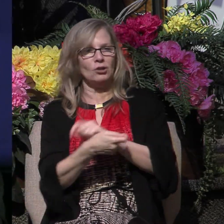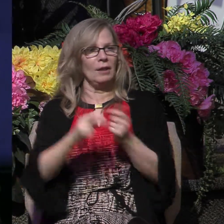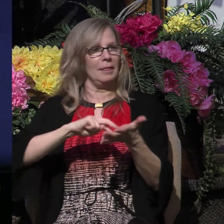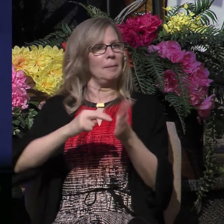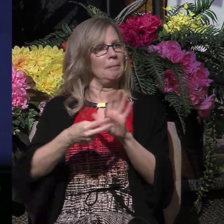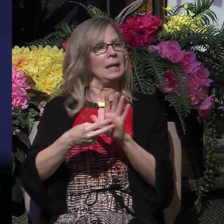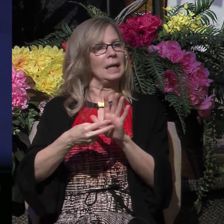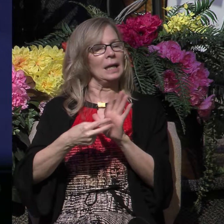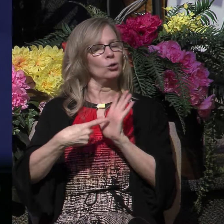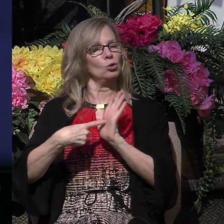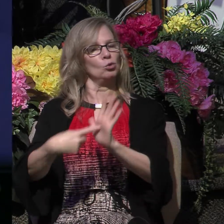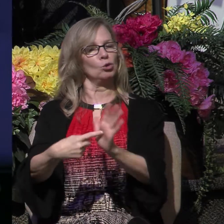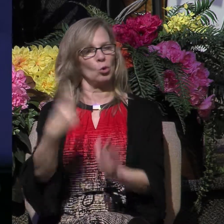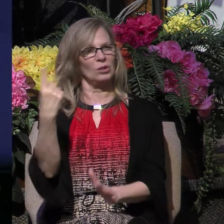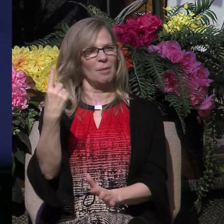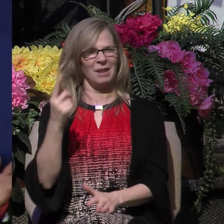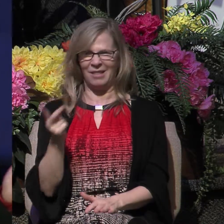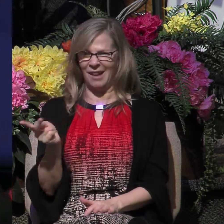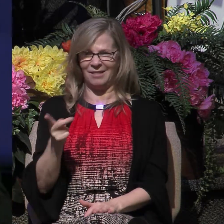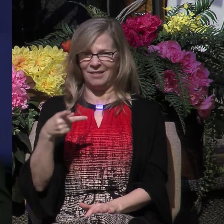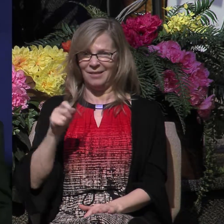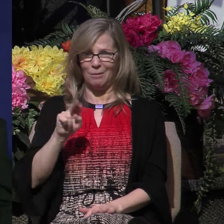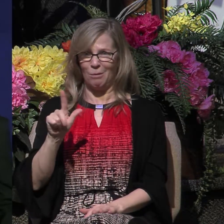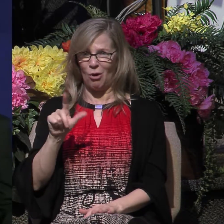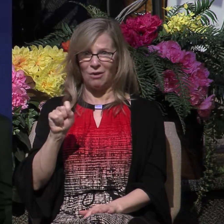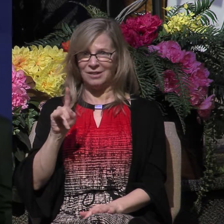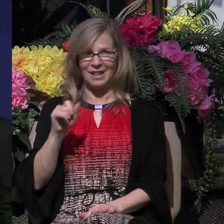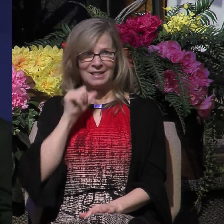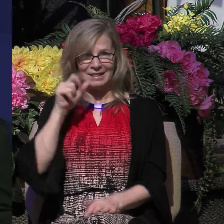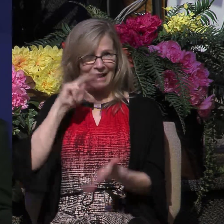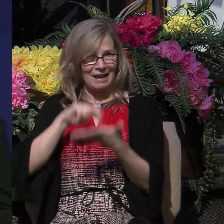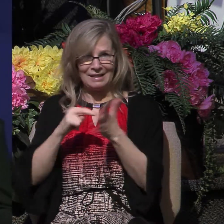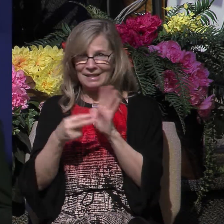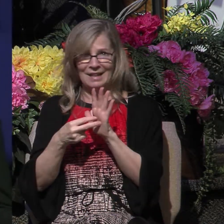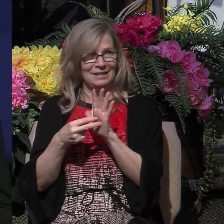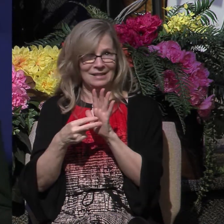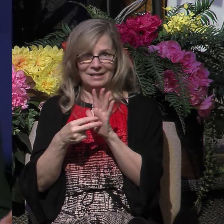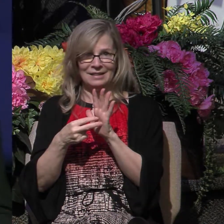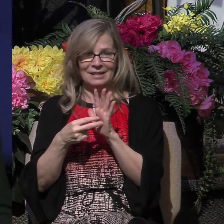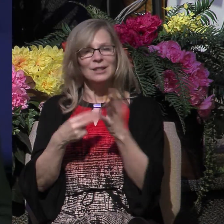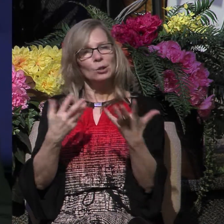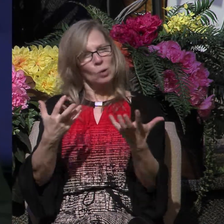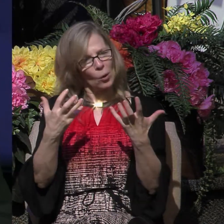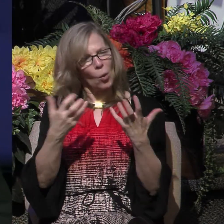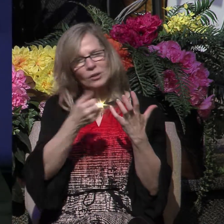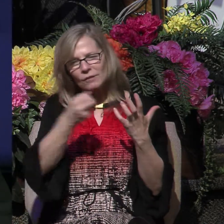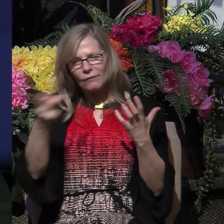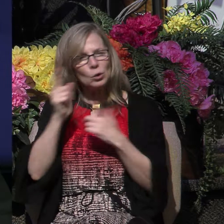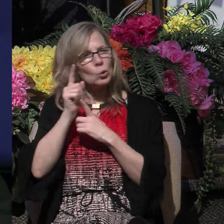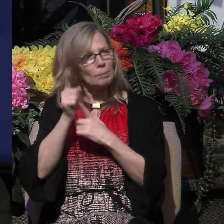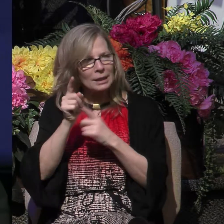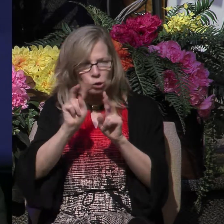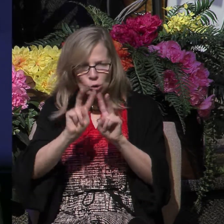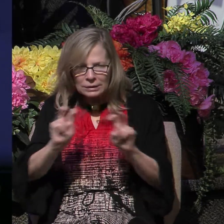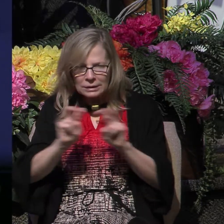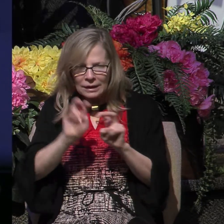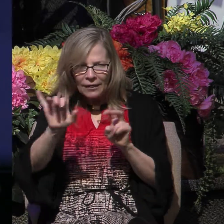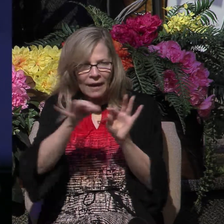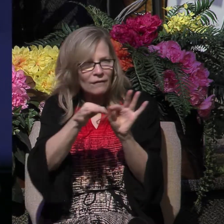as to convey something that Paul and Silas never intended to be conveyed. So I want to take a few minutes to look at this verse and carefully consider